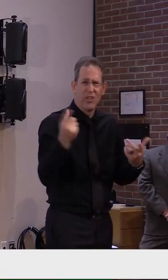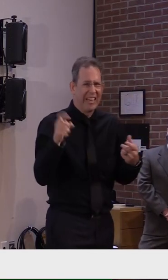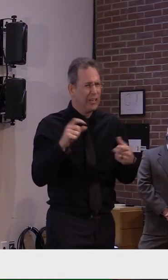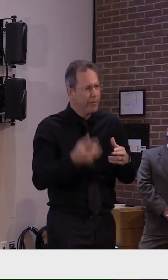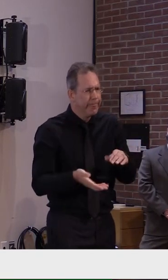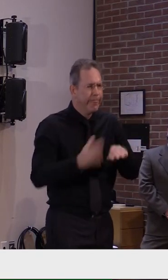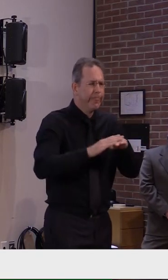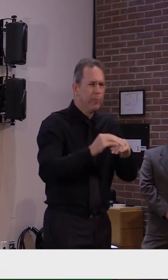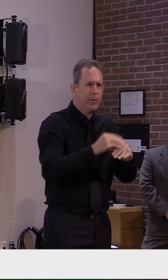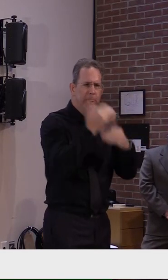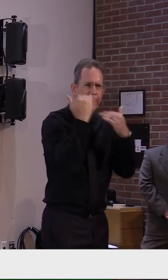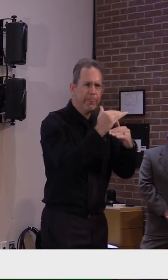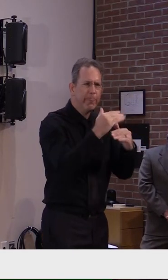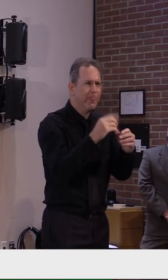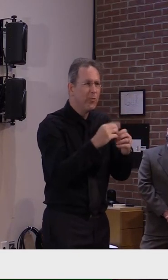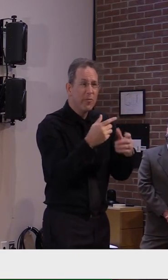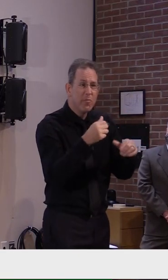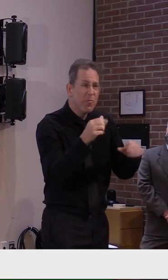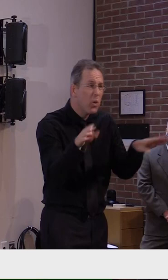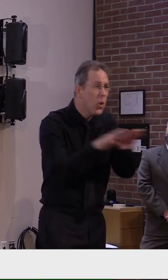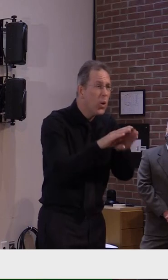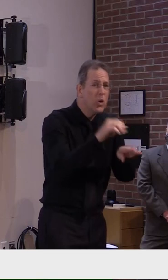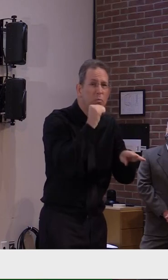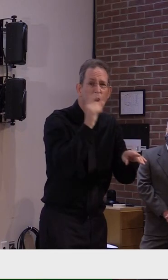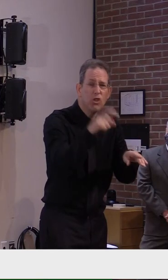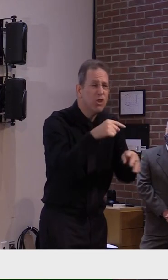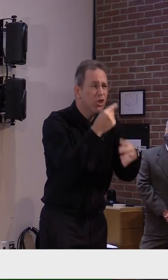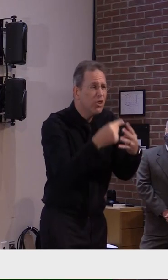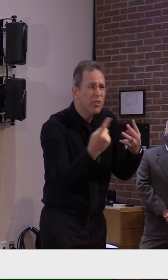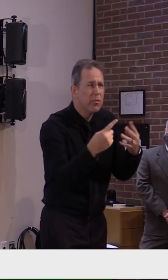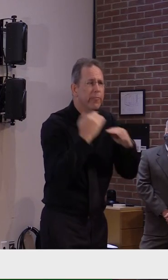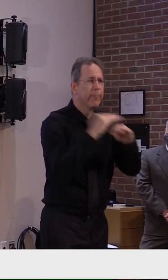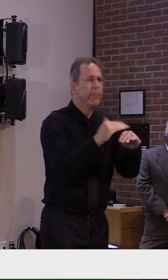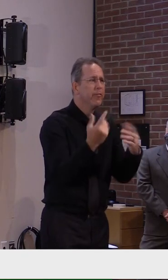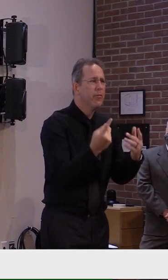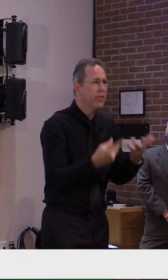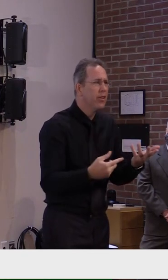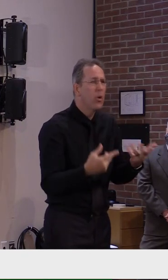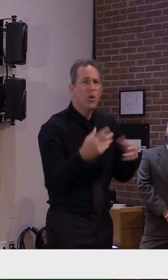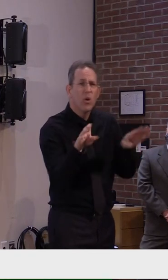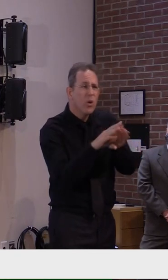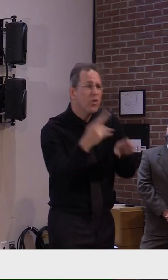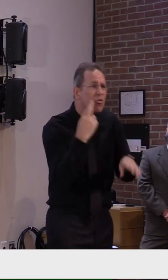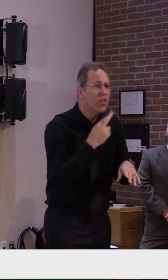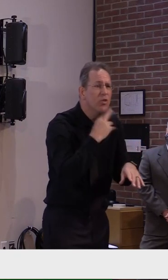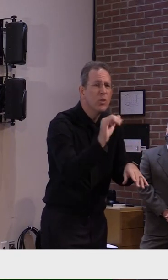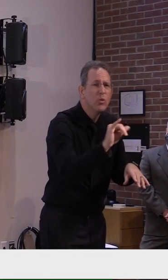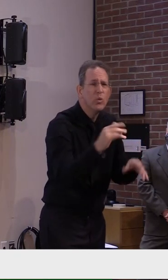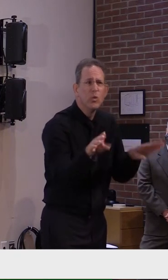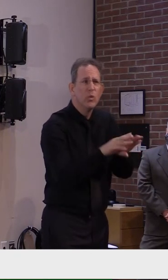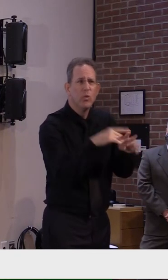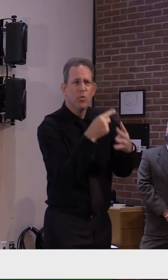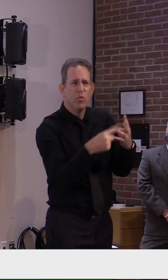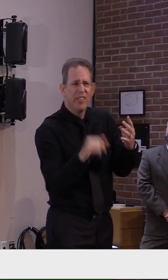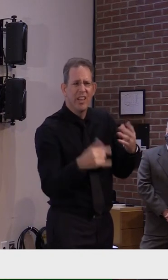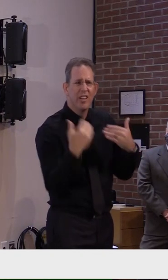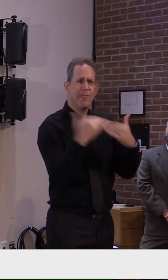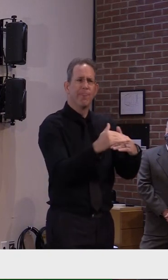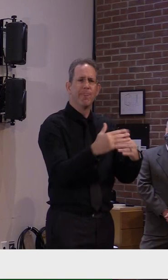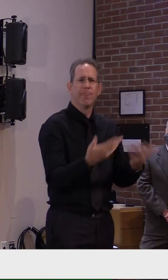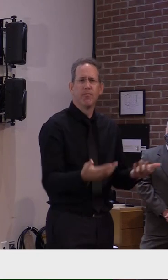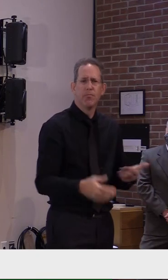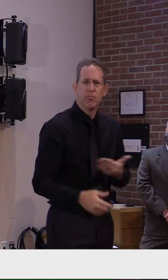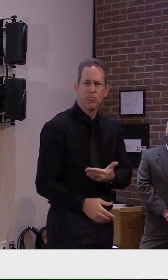that the cases, the root cause of the cases, is in our restaurants or in our schools and so forth.